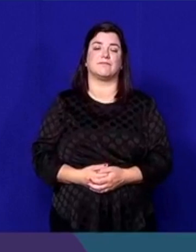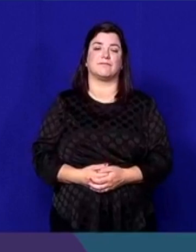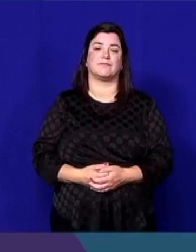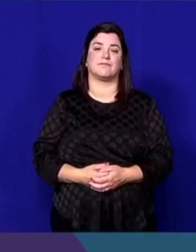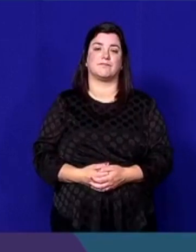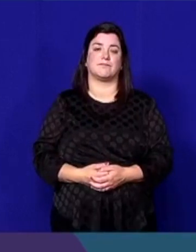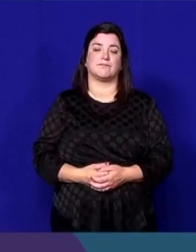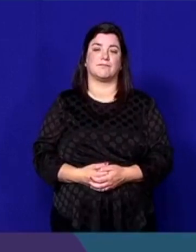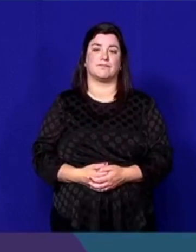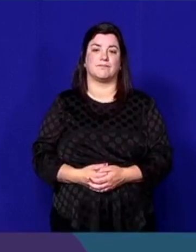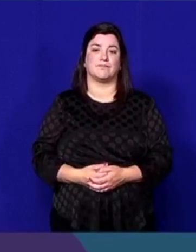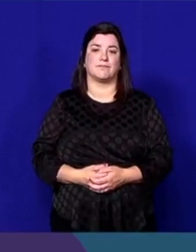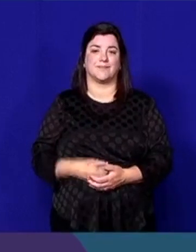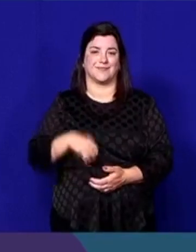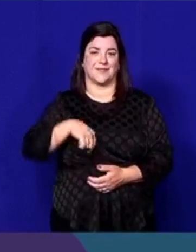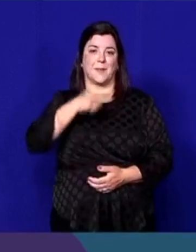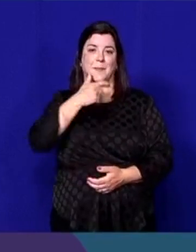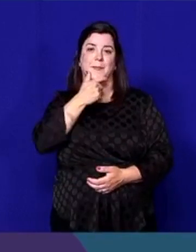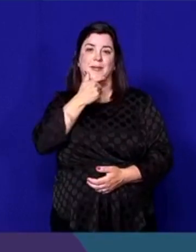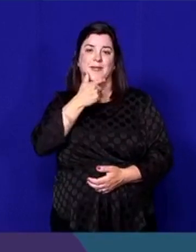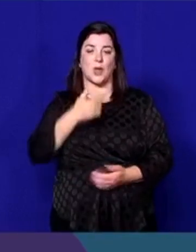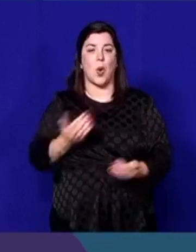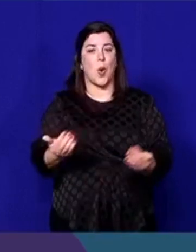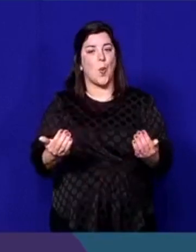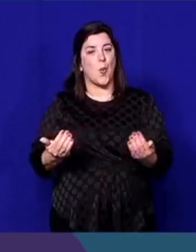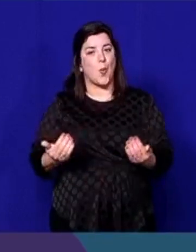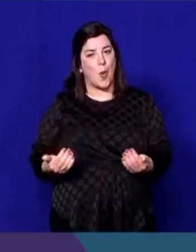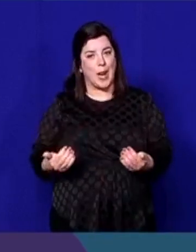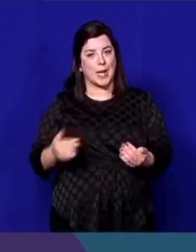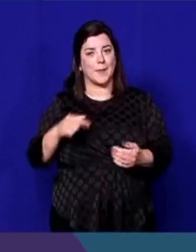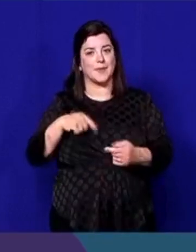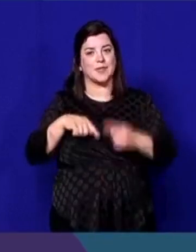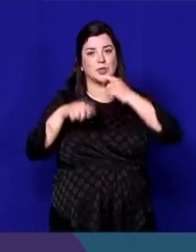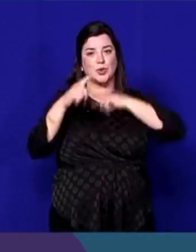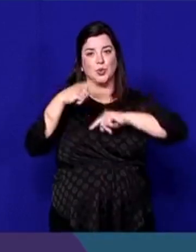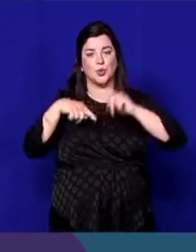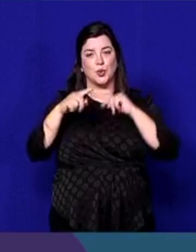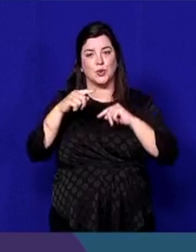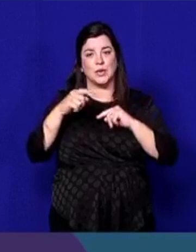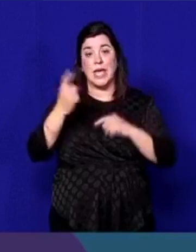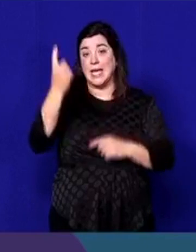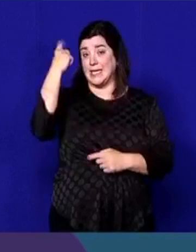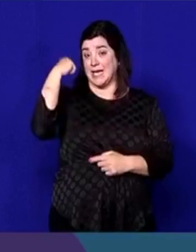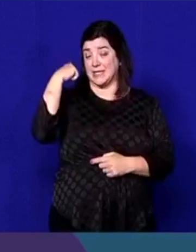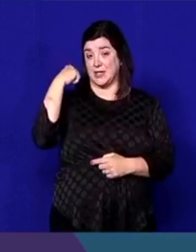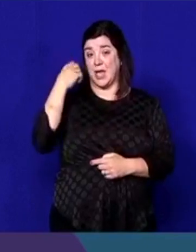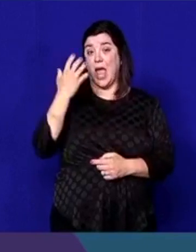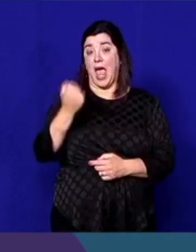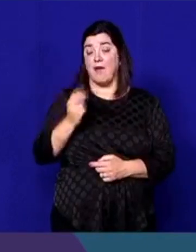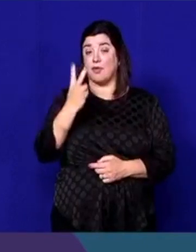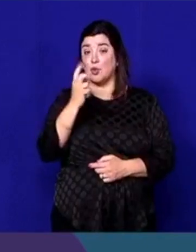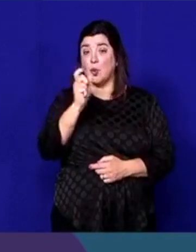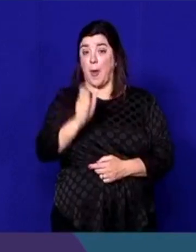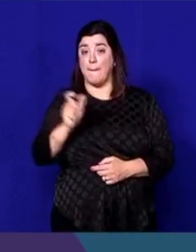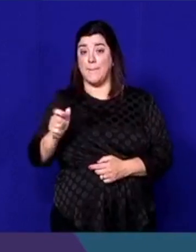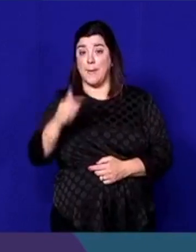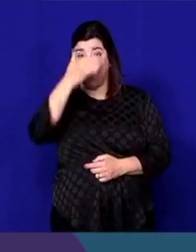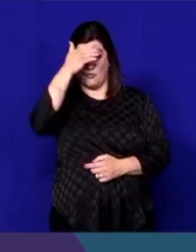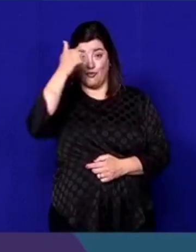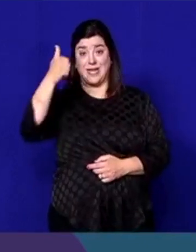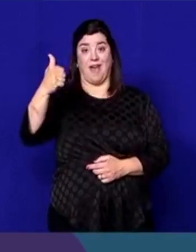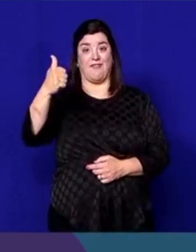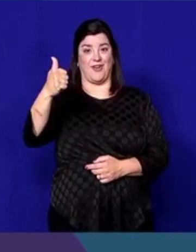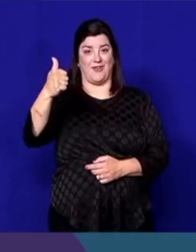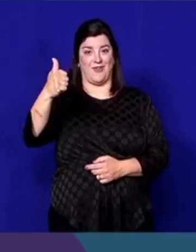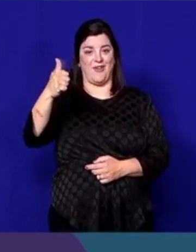Welcome to the bulletin. Yesterday we had two recovered cases, so the total number of recovered cases